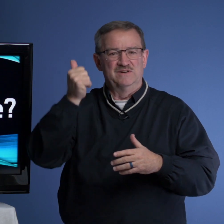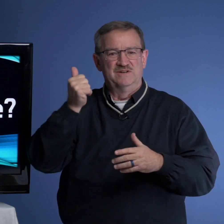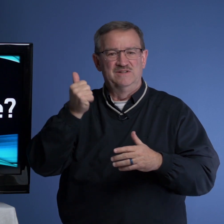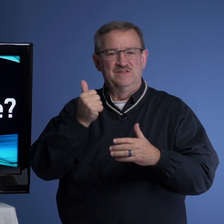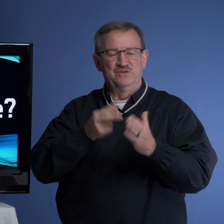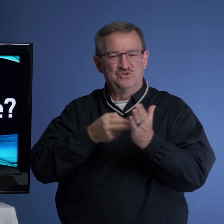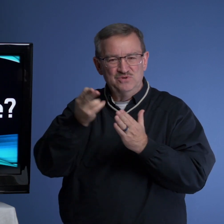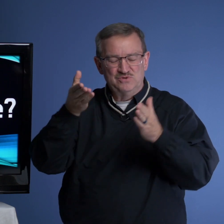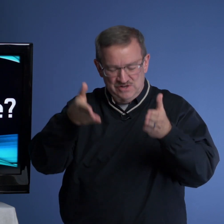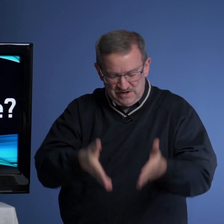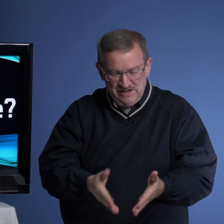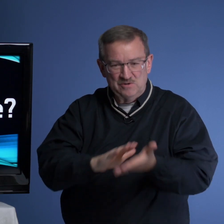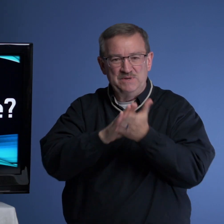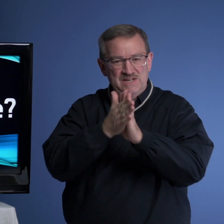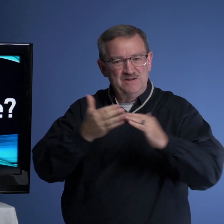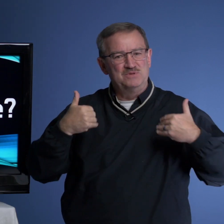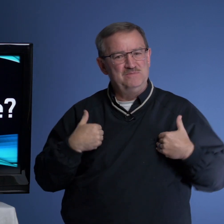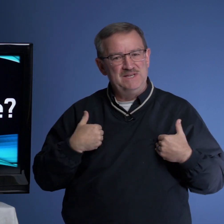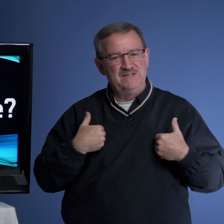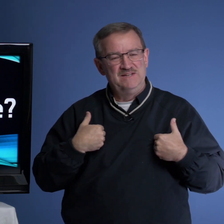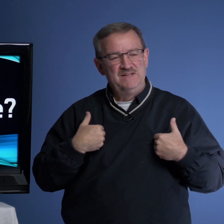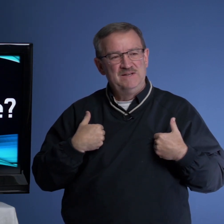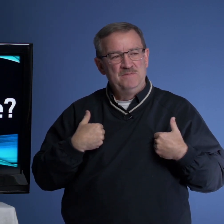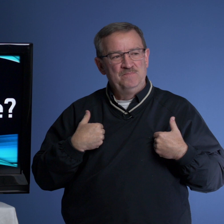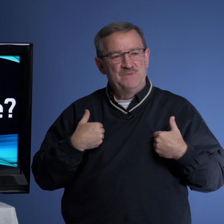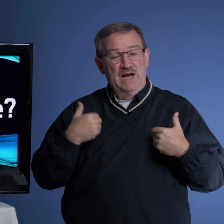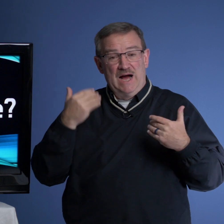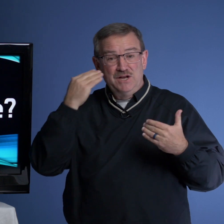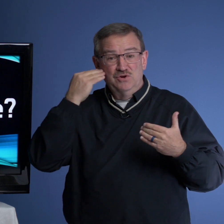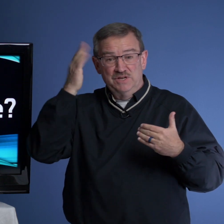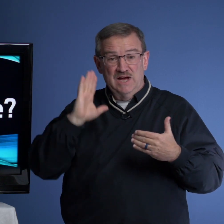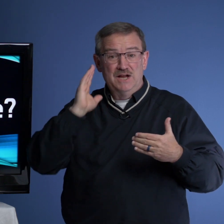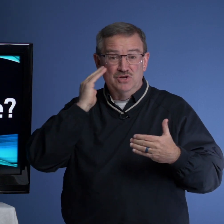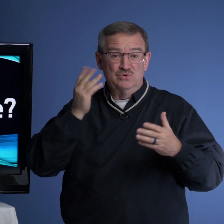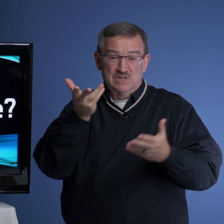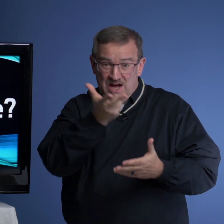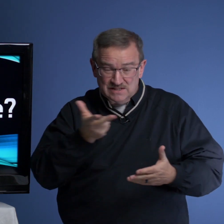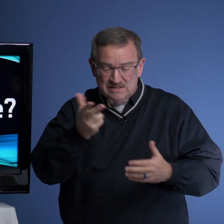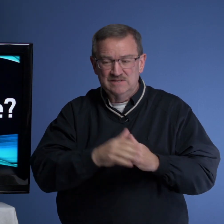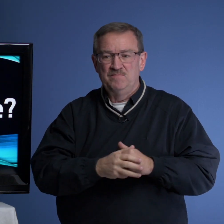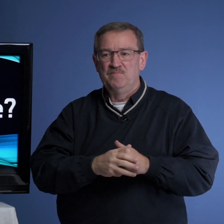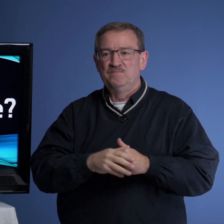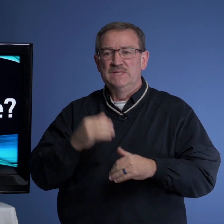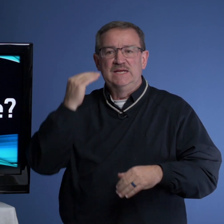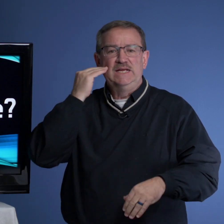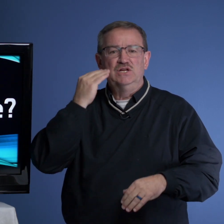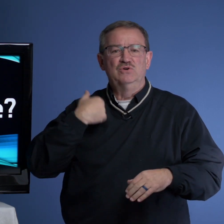the truths that are here become to me. I know that God knows us. He knows